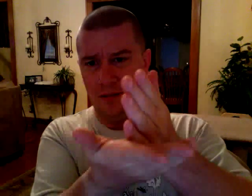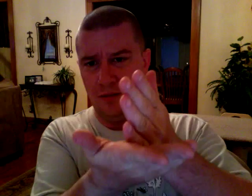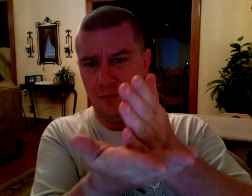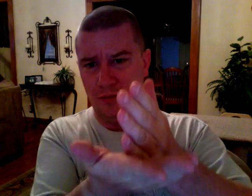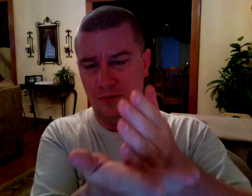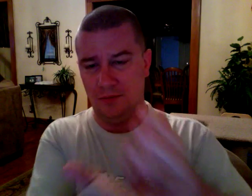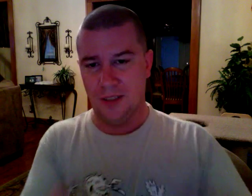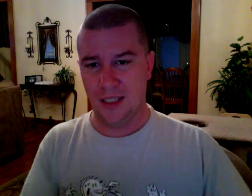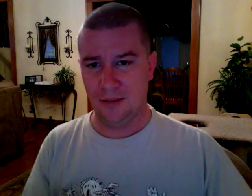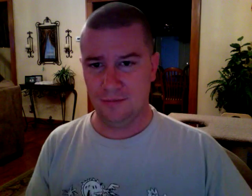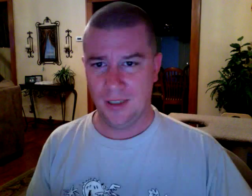You know,